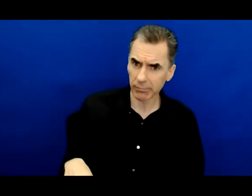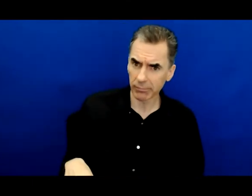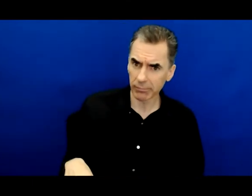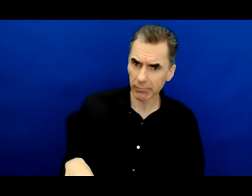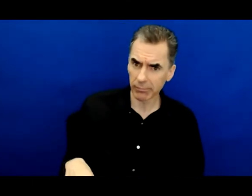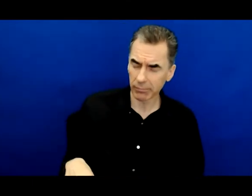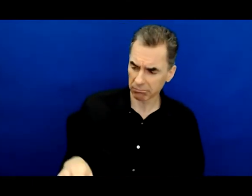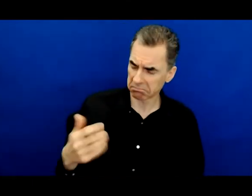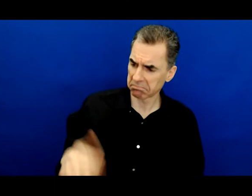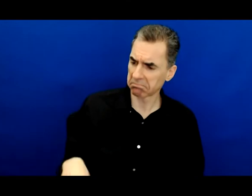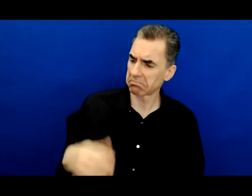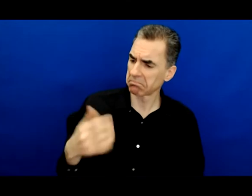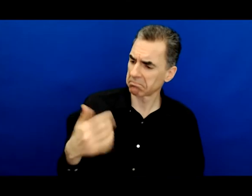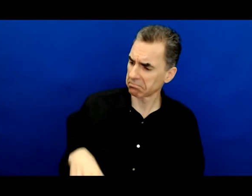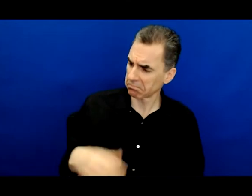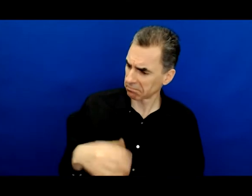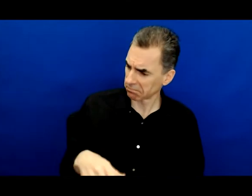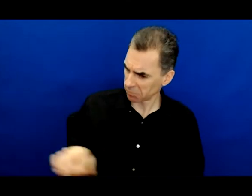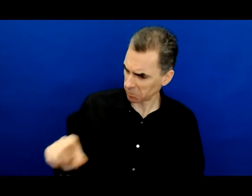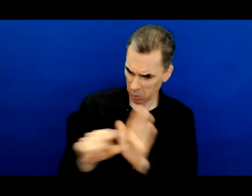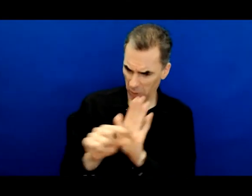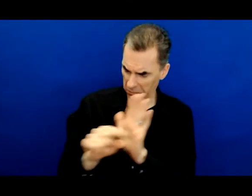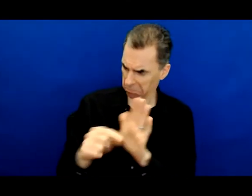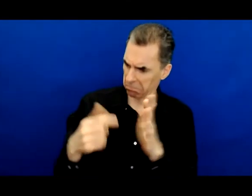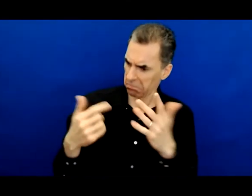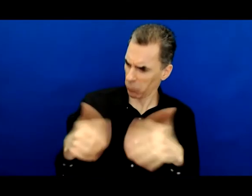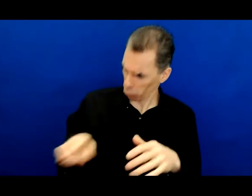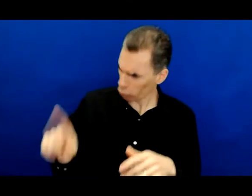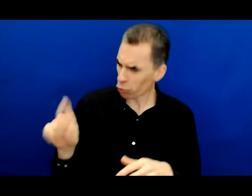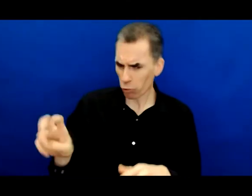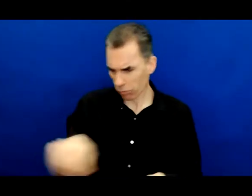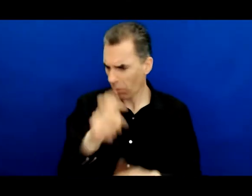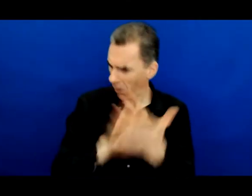he said, wow, your grades are amazing. You should go to college.